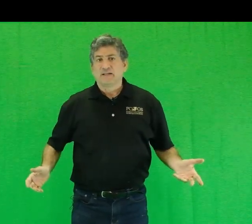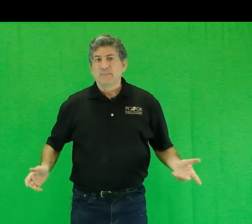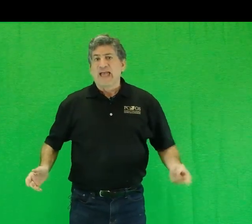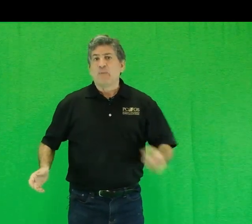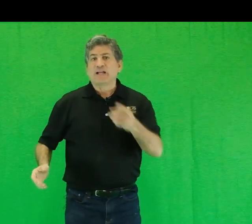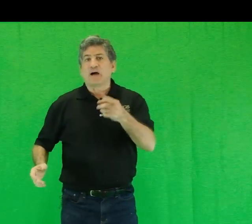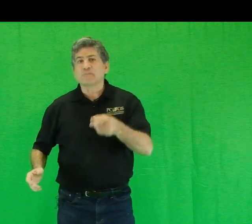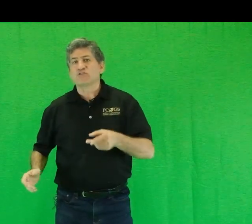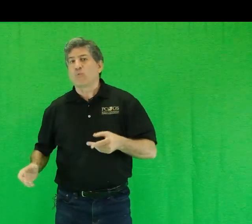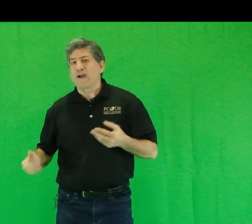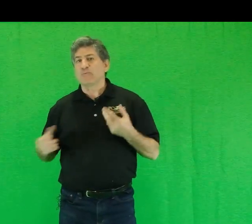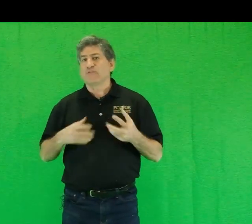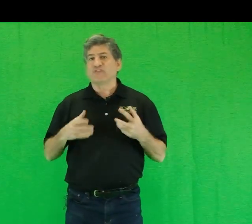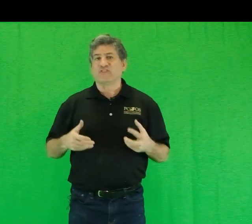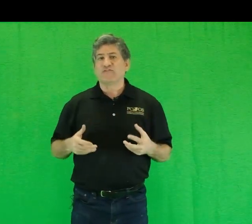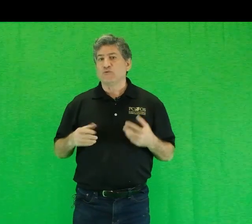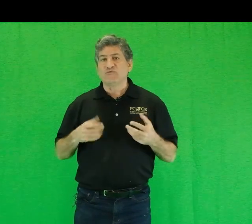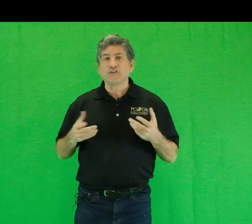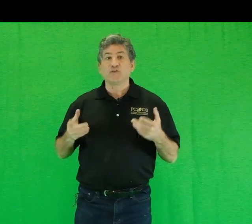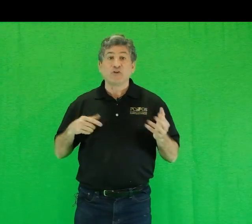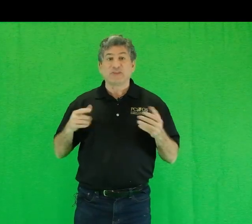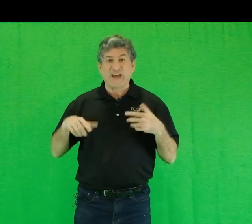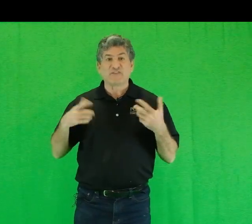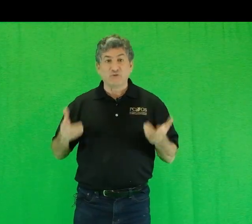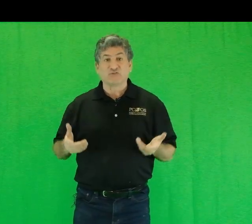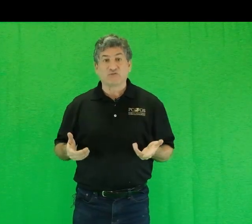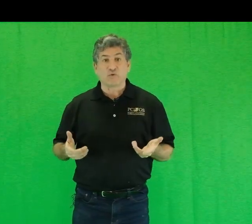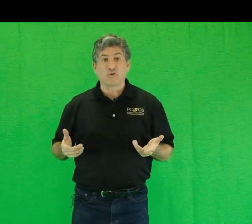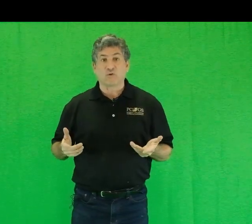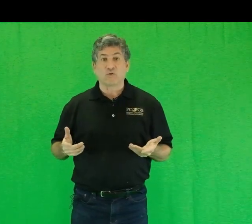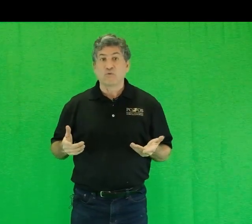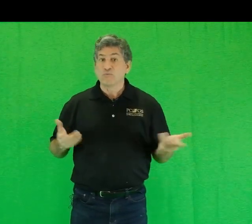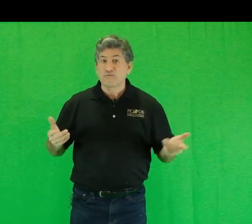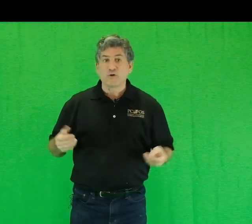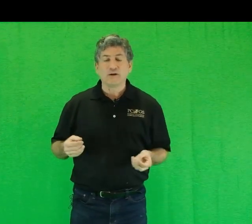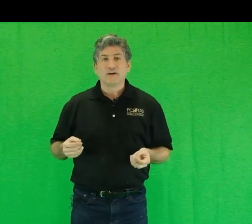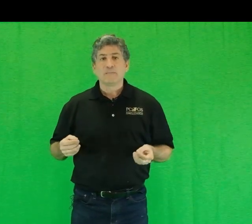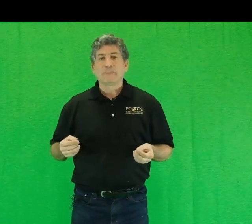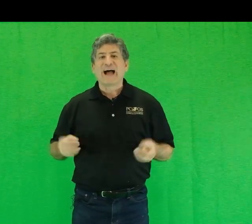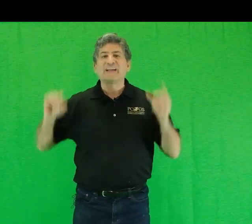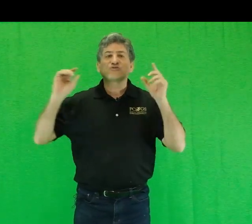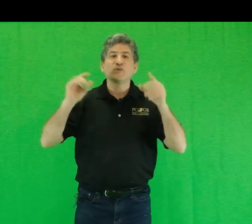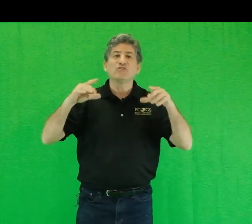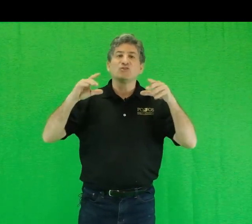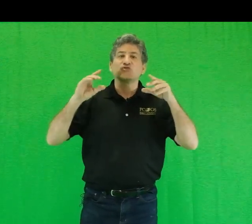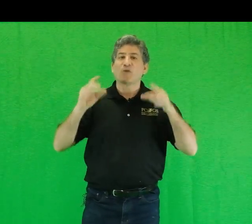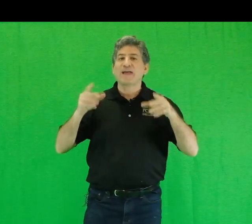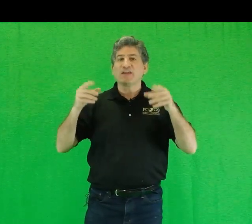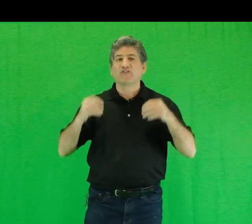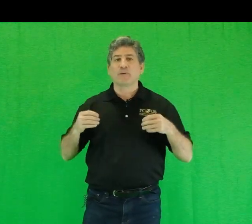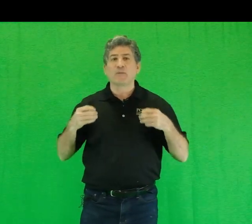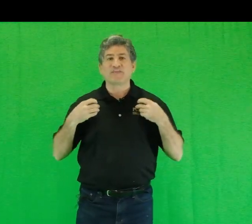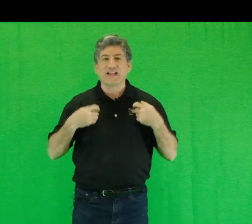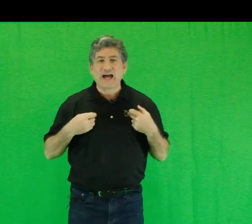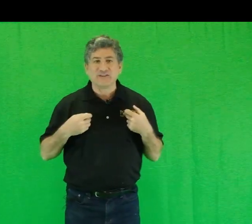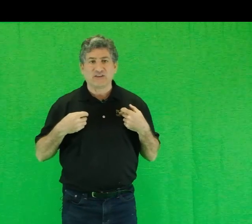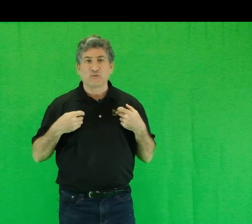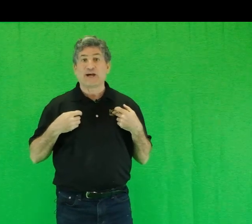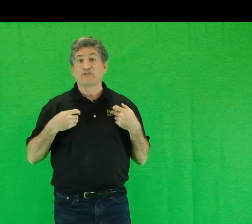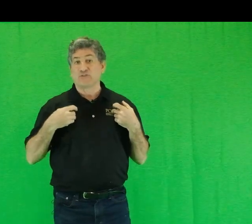And when it comes to where to put the stuff you feel you don't have use for or a room for, I entreat you to try the experiment that I did when I was in